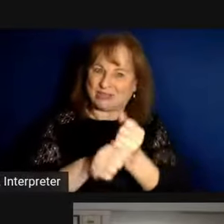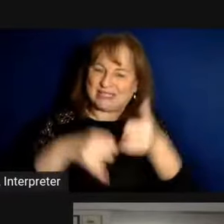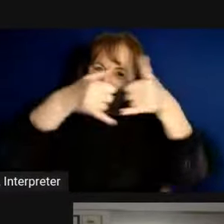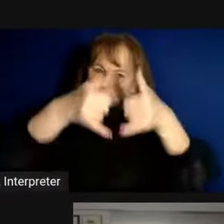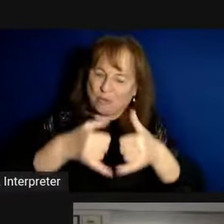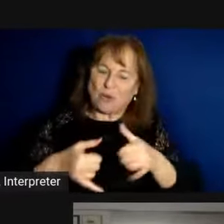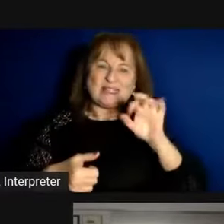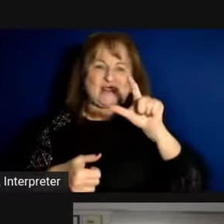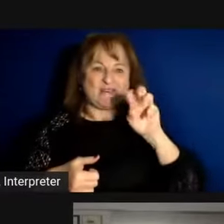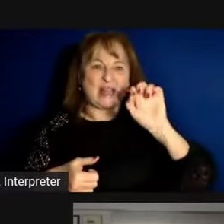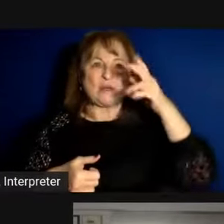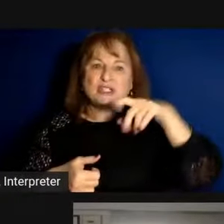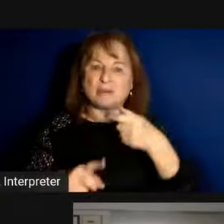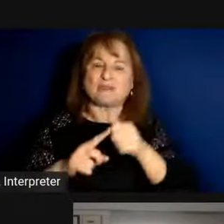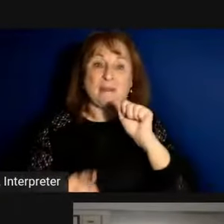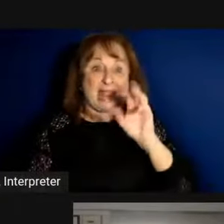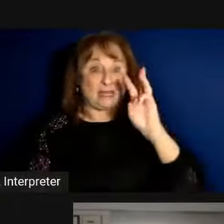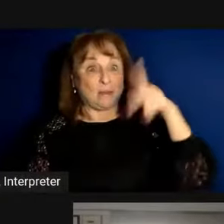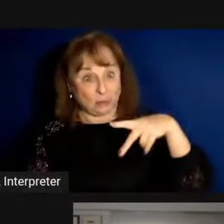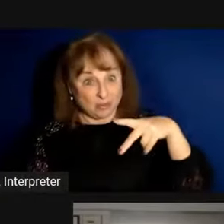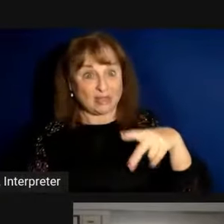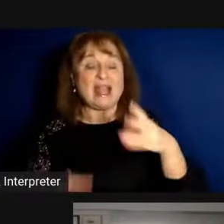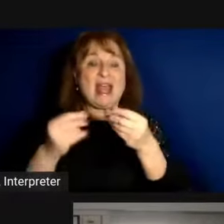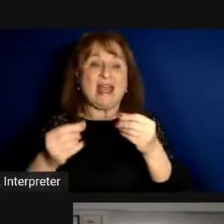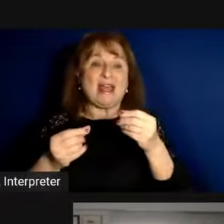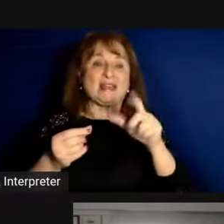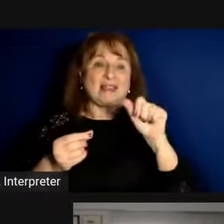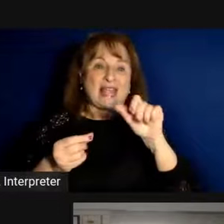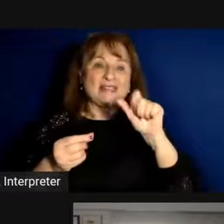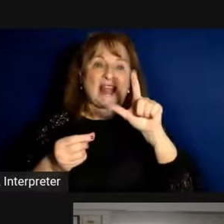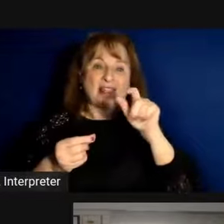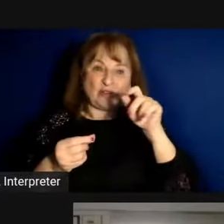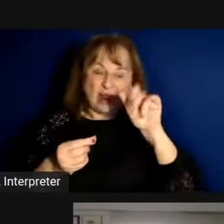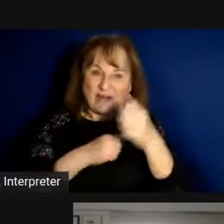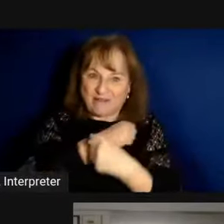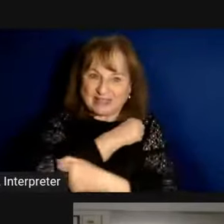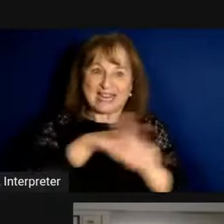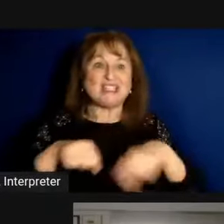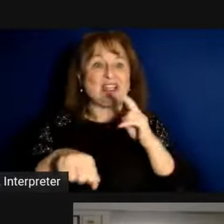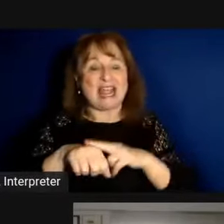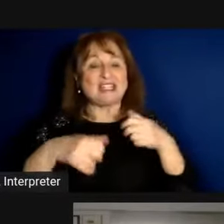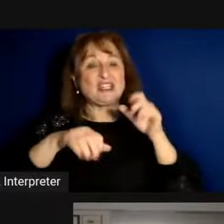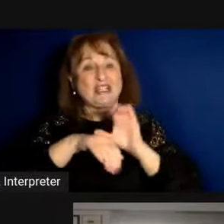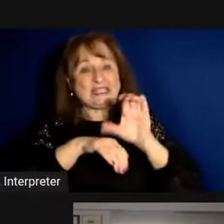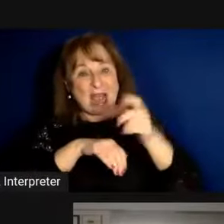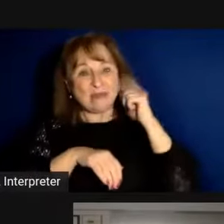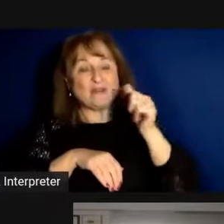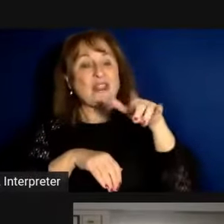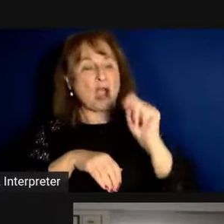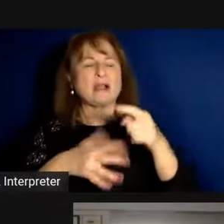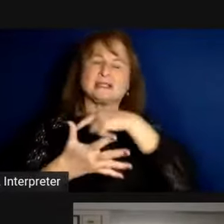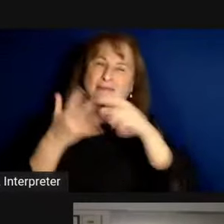and fellowships from AWP, the Lambda Literary Foundation, the National Endowment for the Arts, among many others.